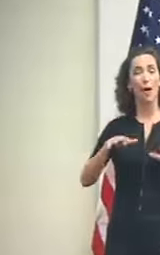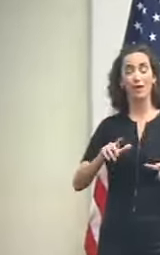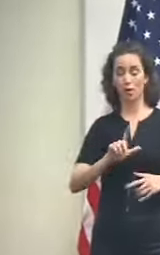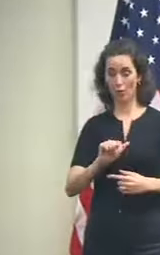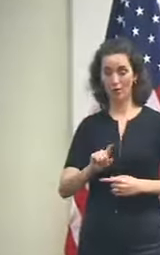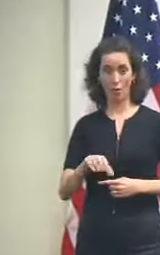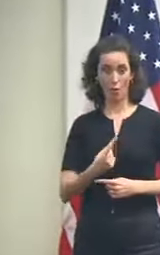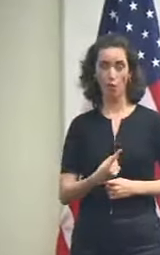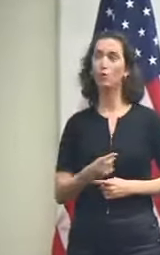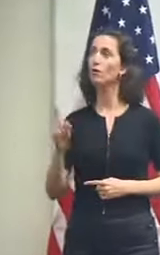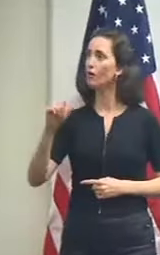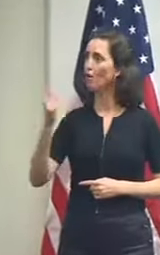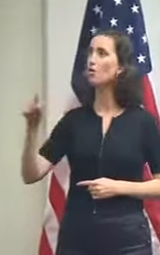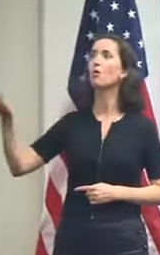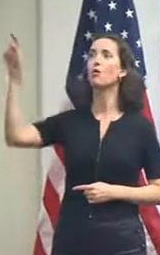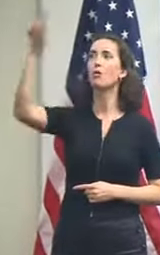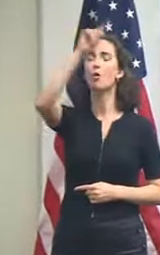that.